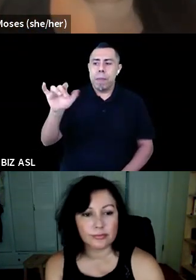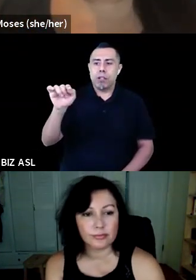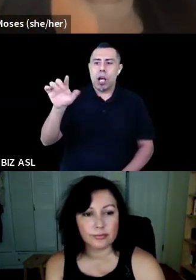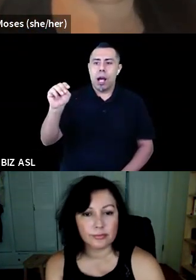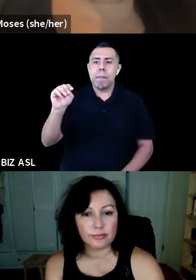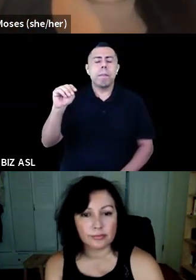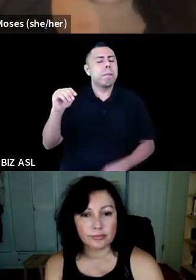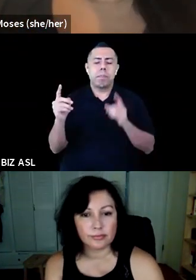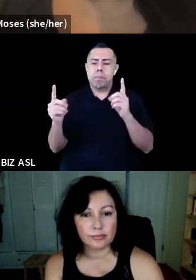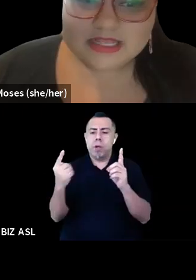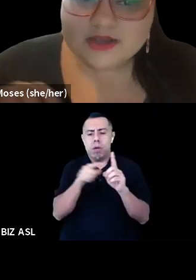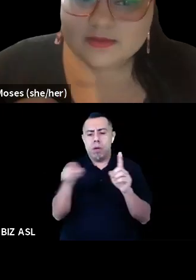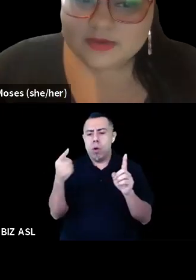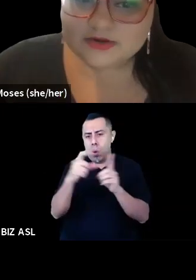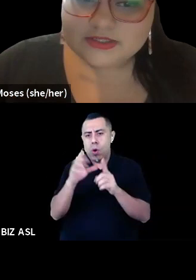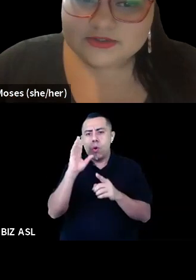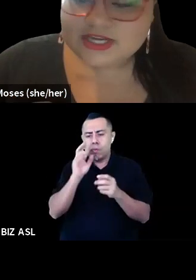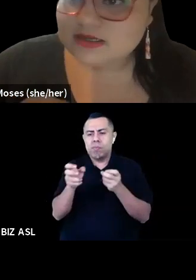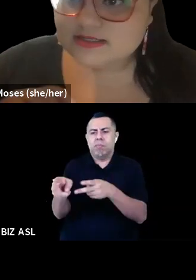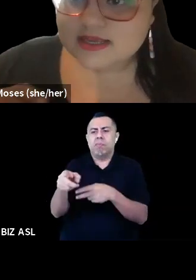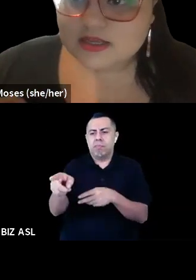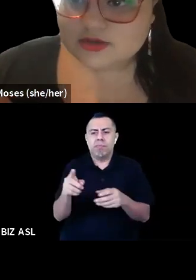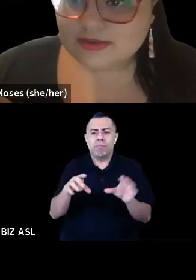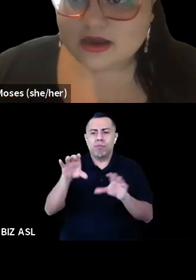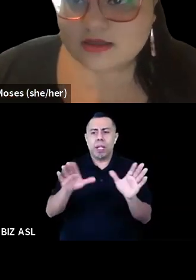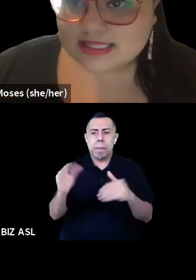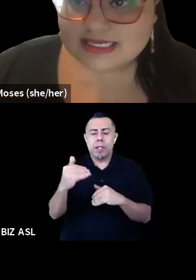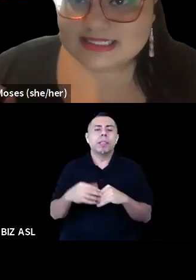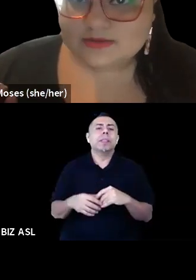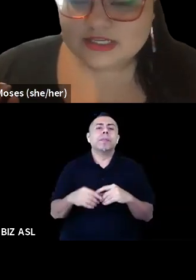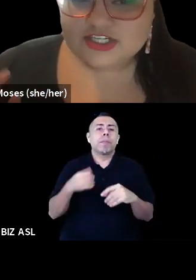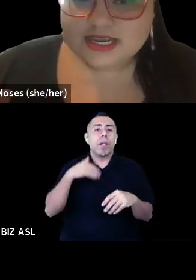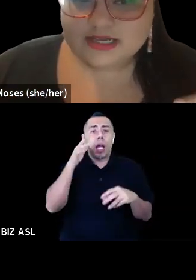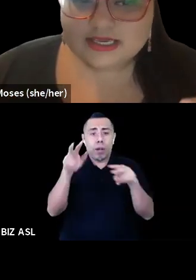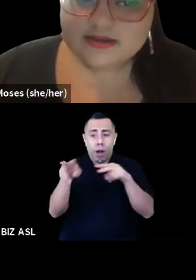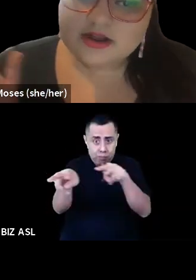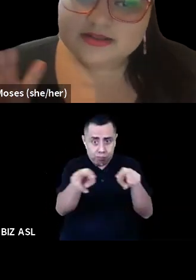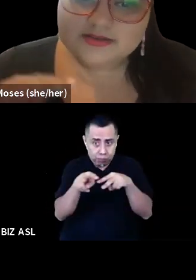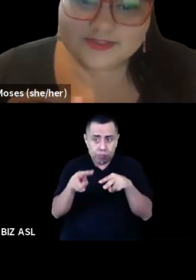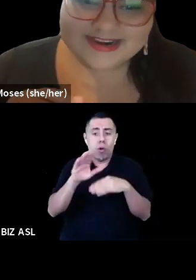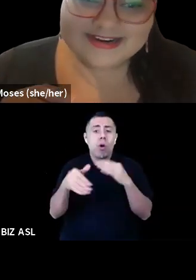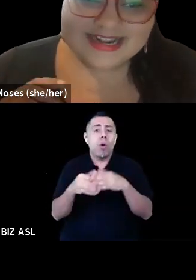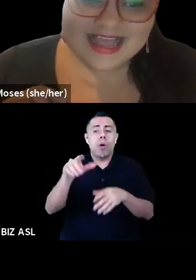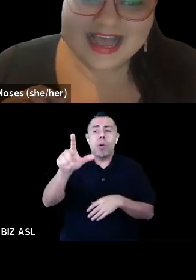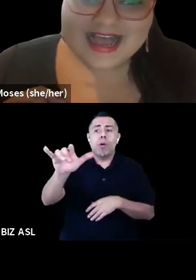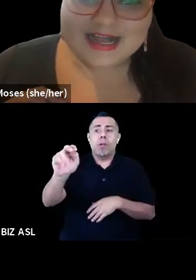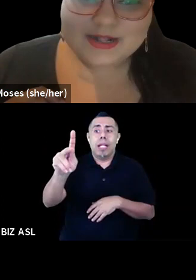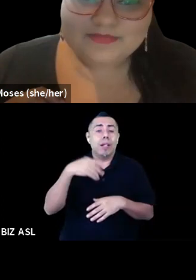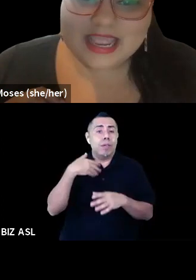Facebook. And so, I'll be monitoring those channels, dropping all the links that we share here, also there, and